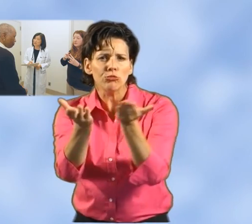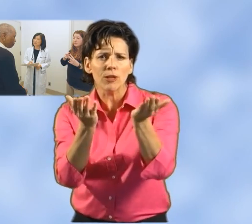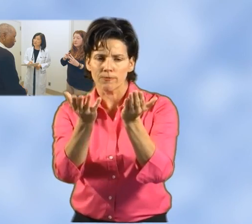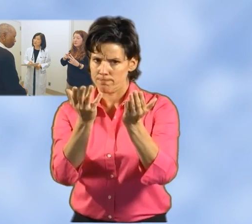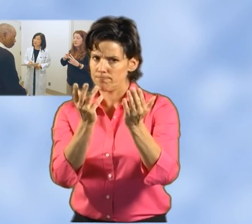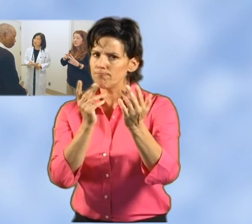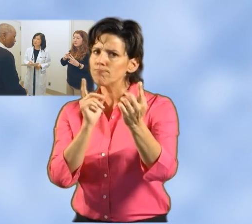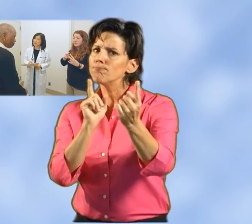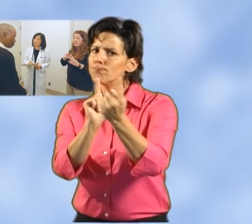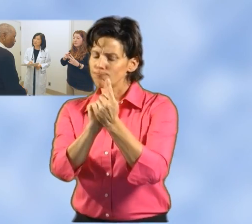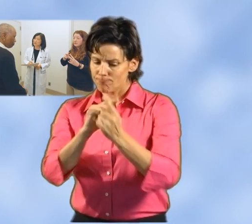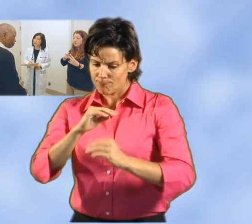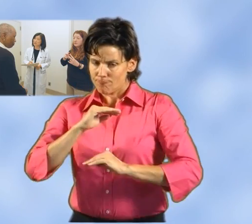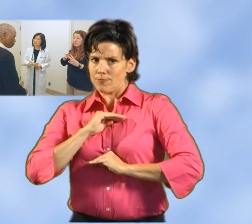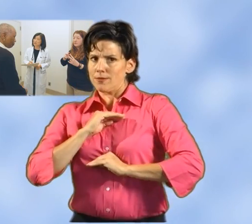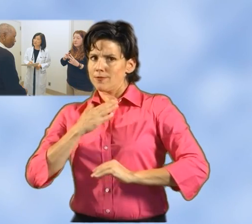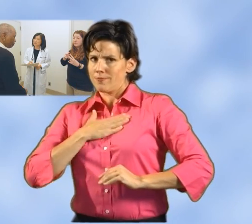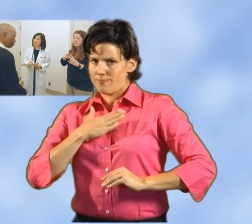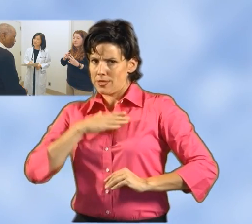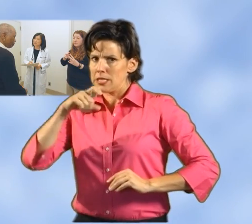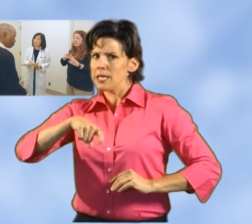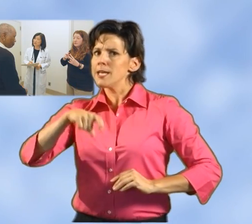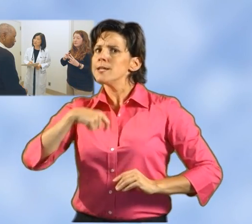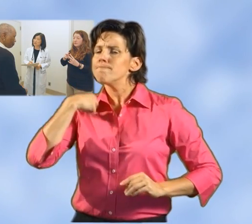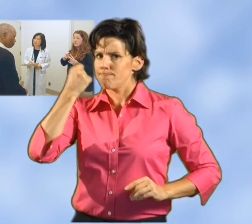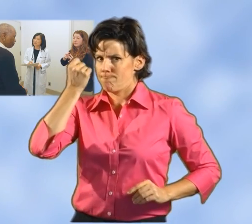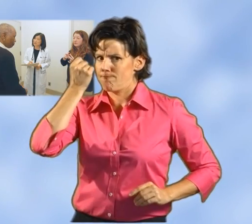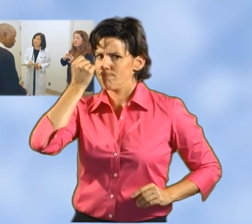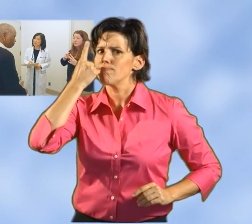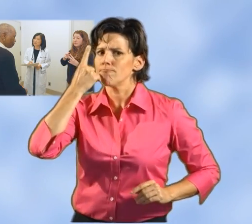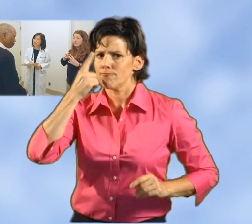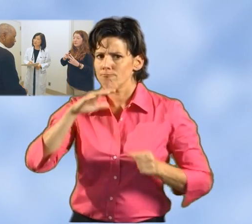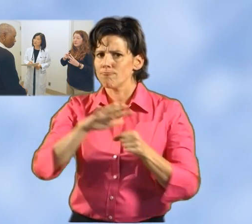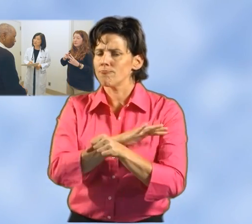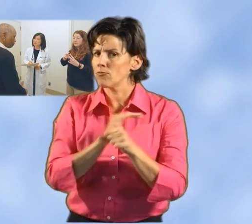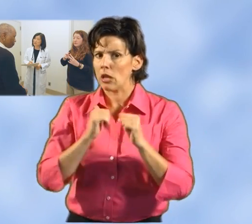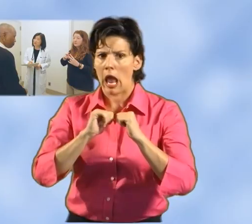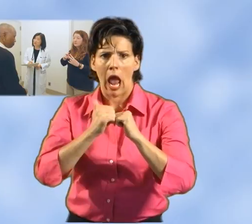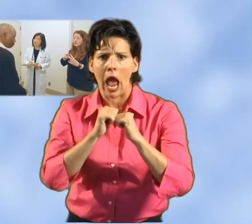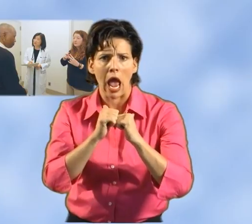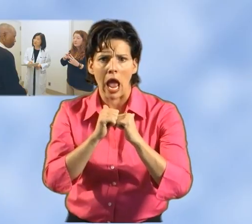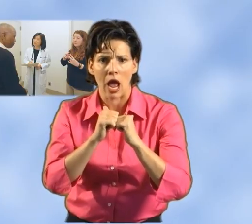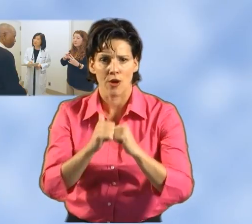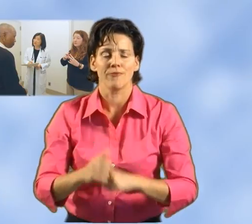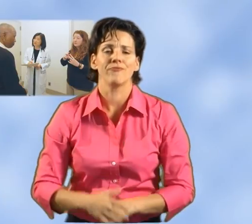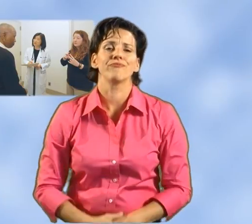There are several things you can do to make this process easier, and to ensure that your needs are met.